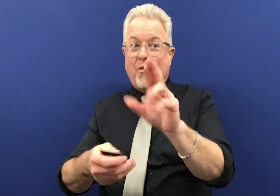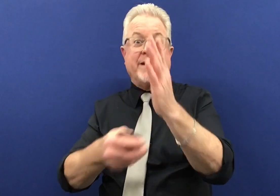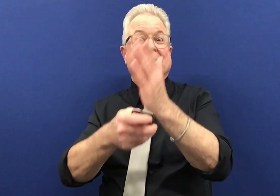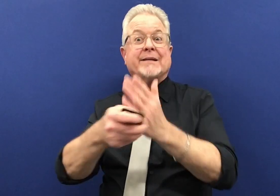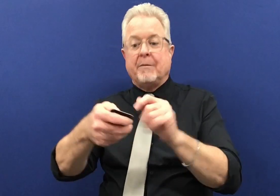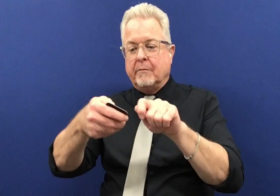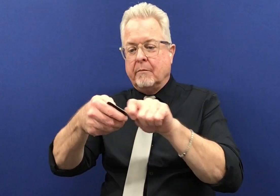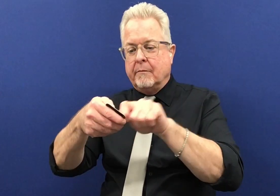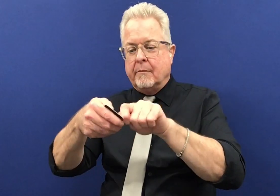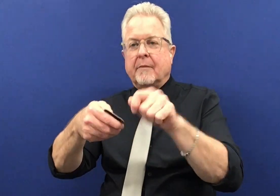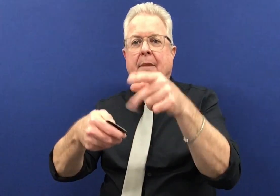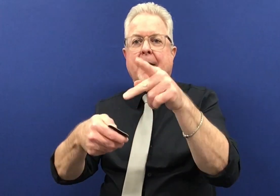barcode